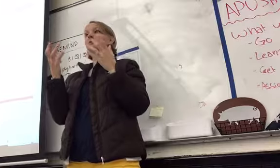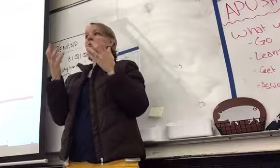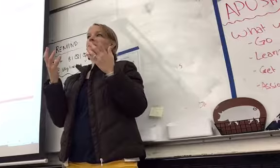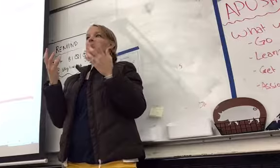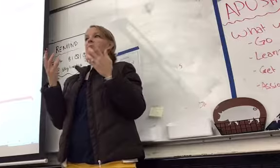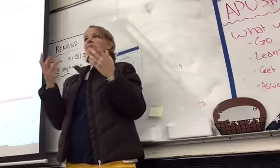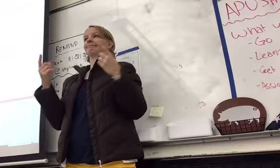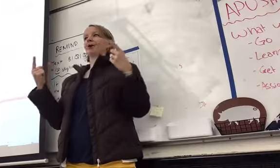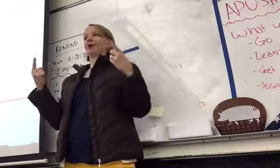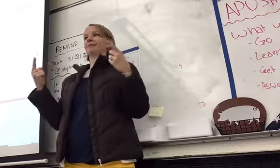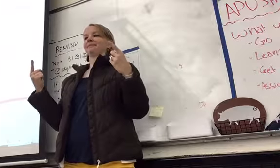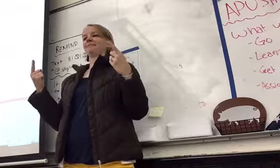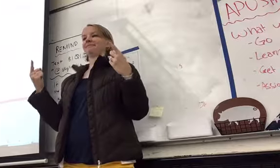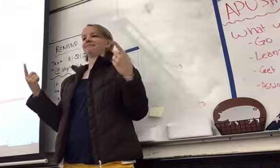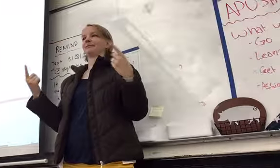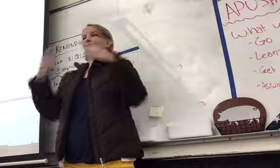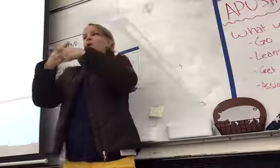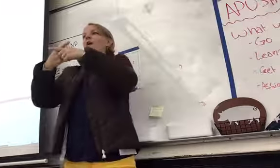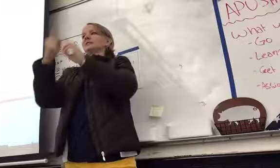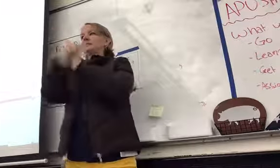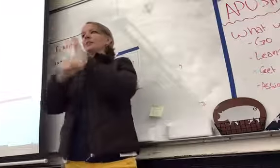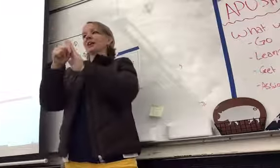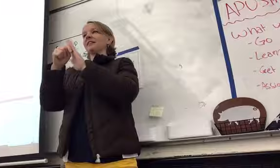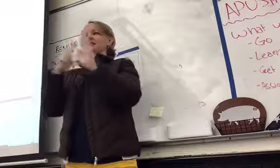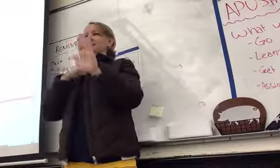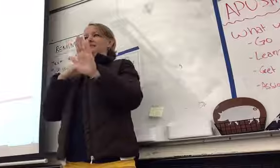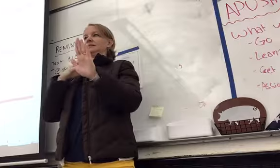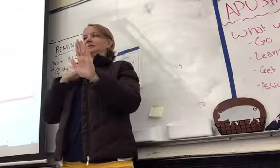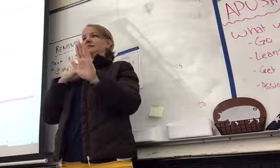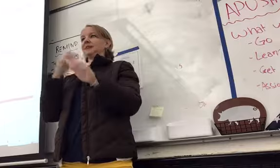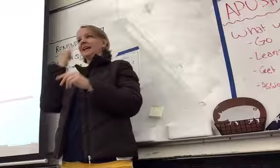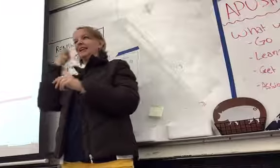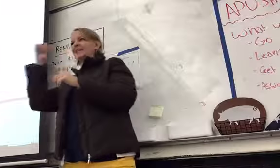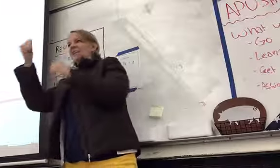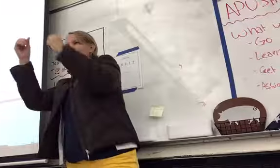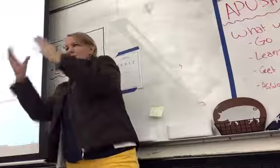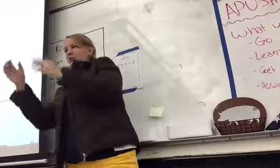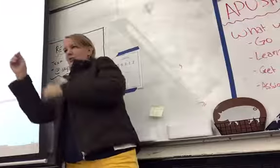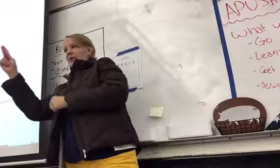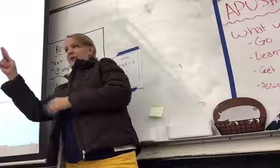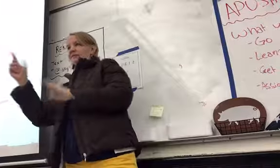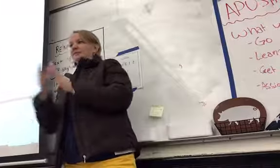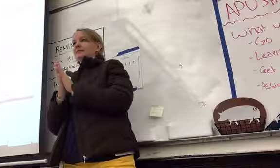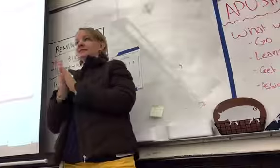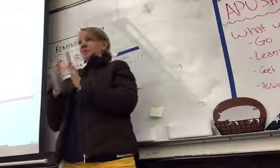fine, as long as they're okay with it. Okay? Does anybody have any questions on how this assignment works?